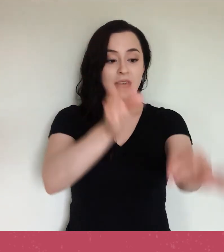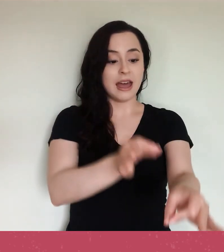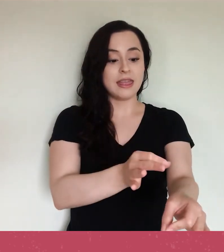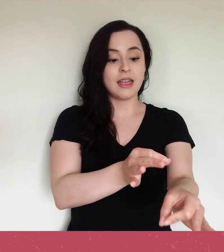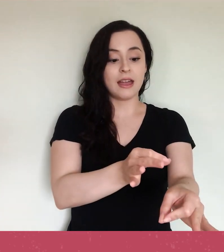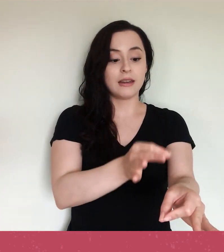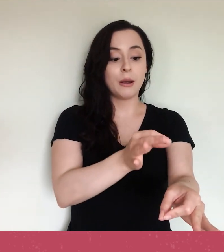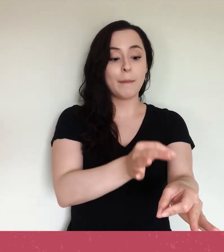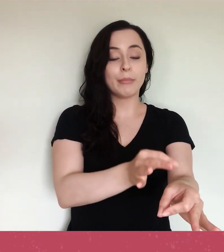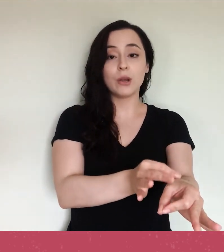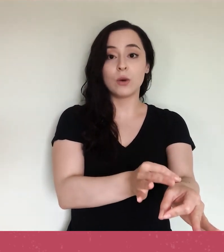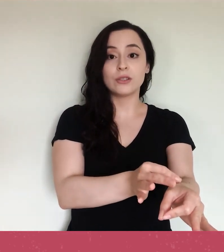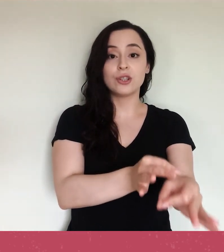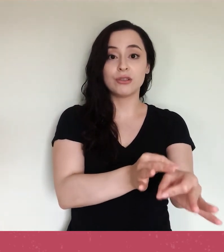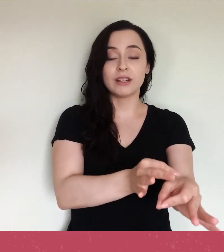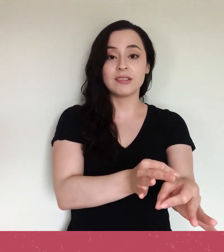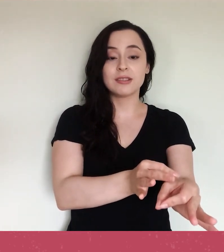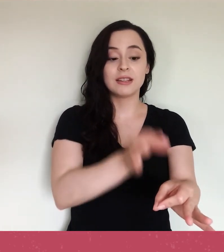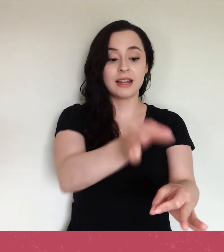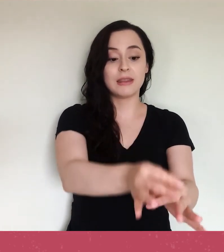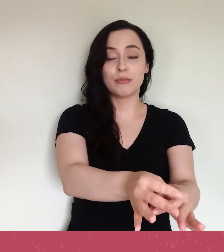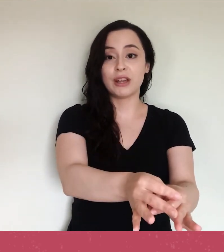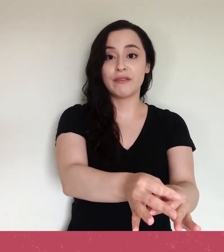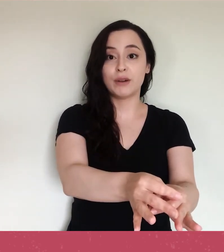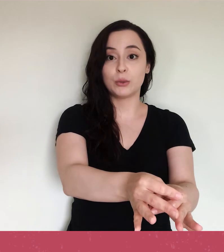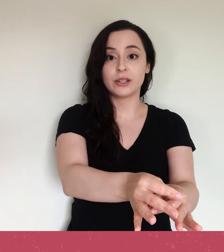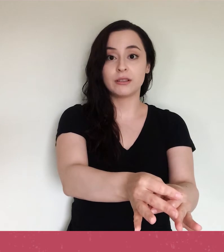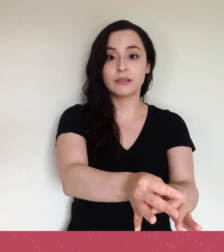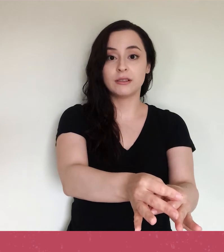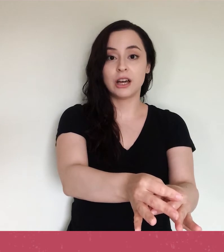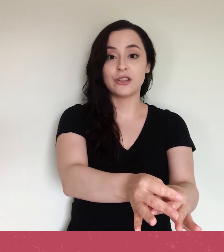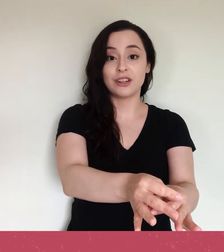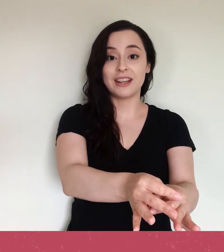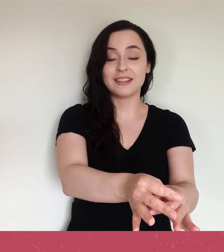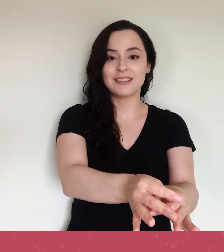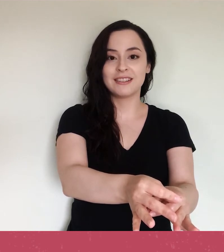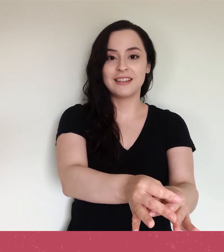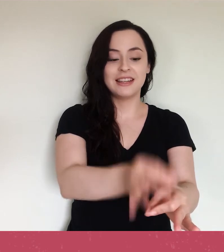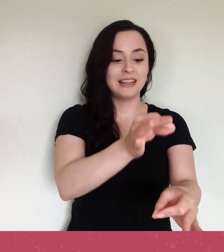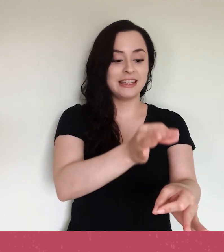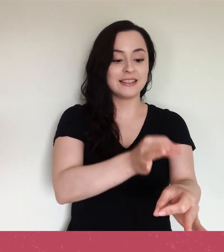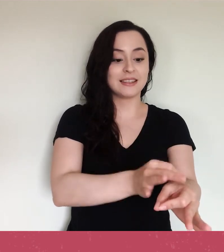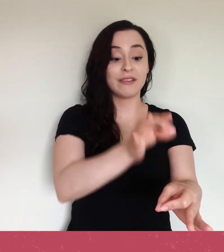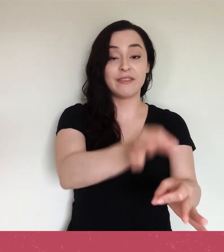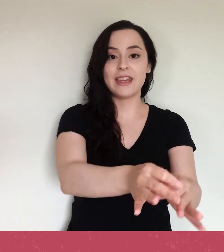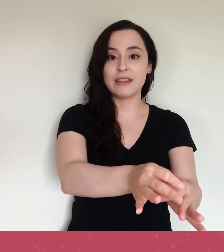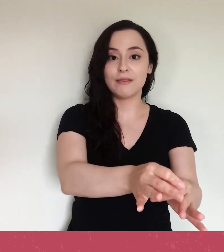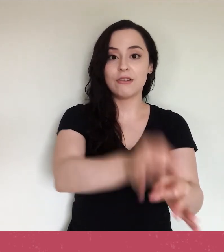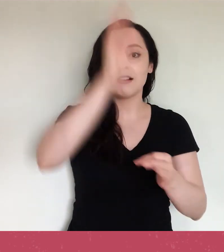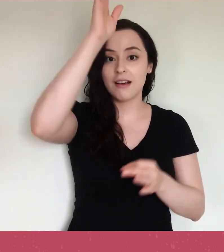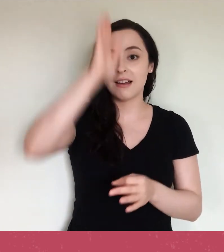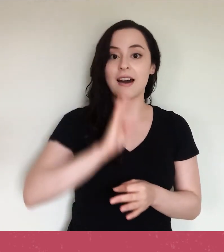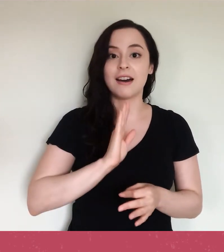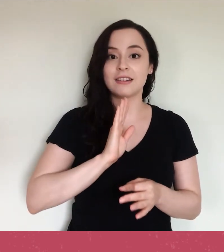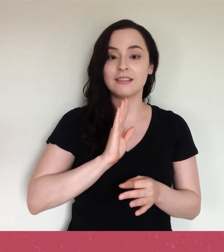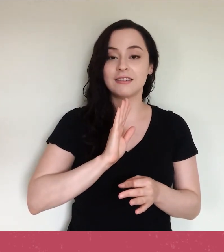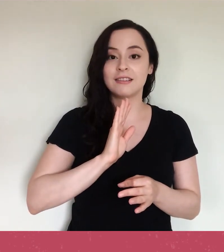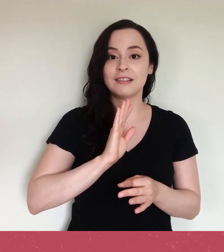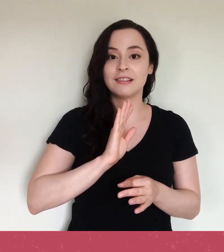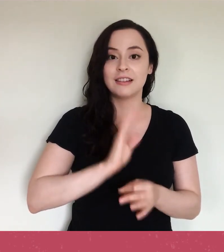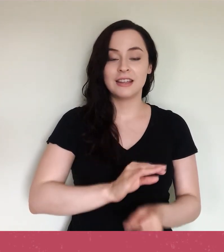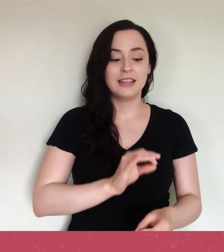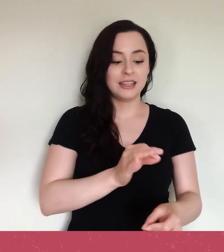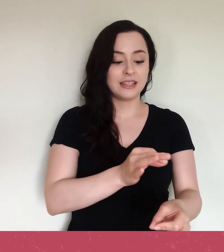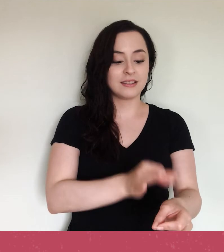this and then bring one to your wrist and then bring it forward on your hand. He is the faithful God.